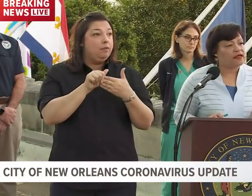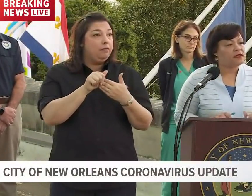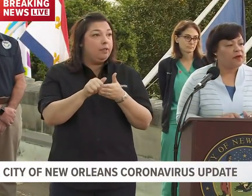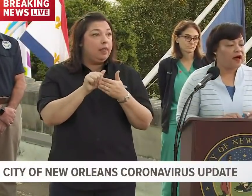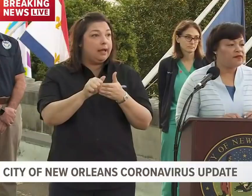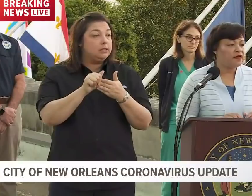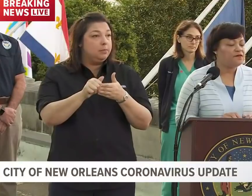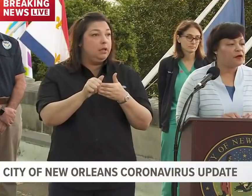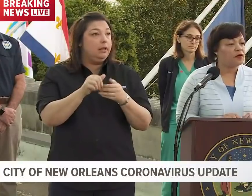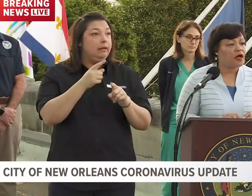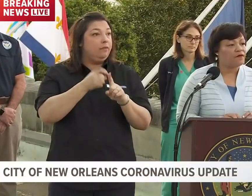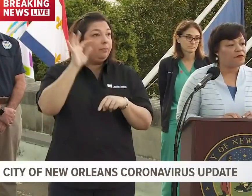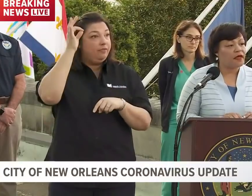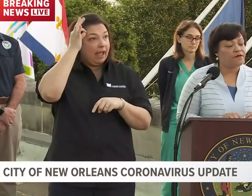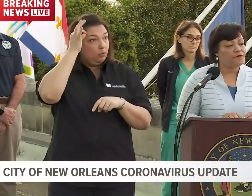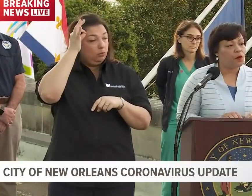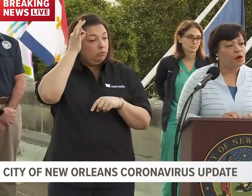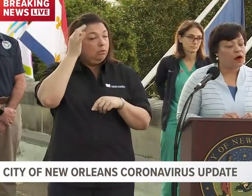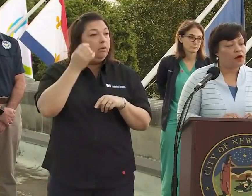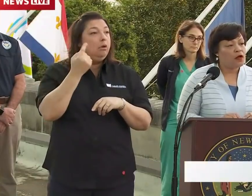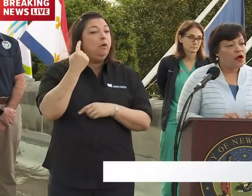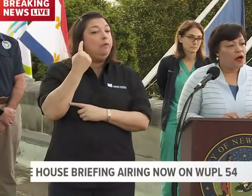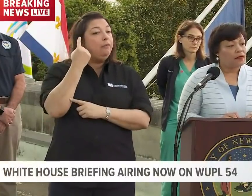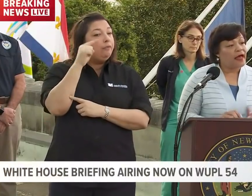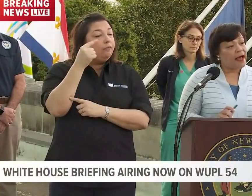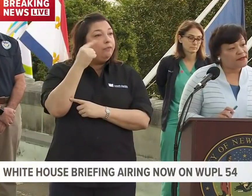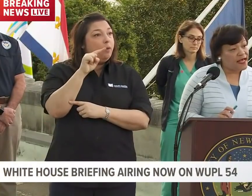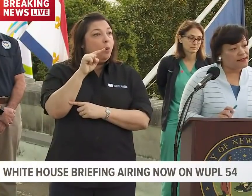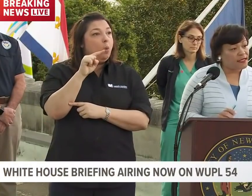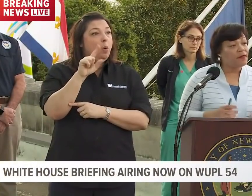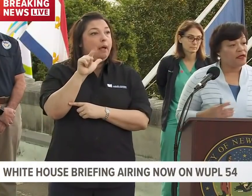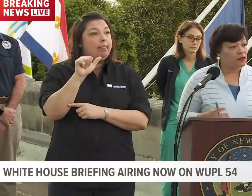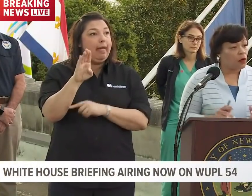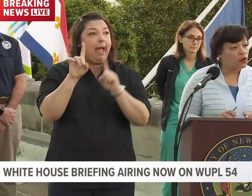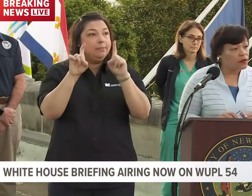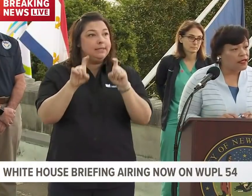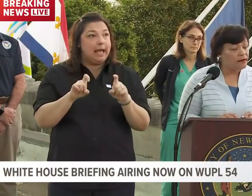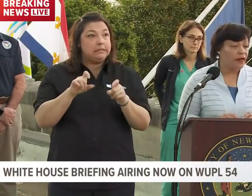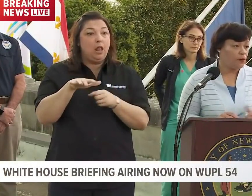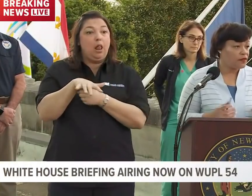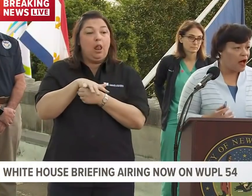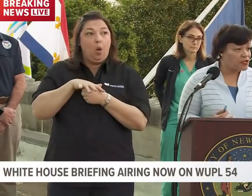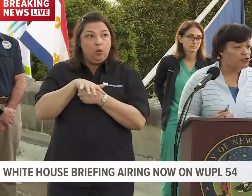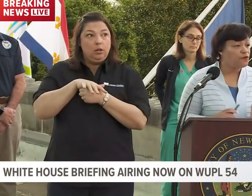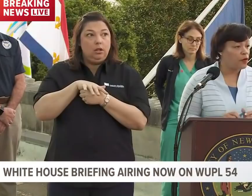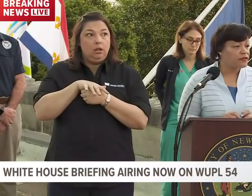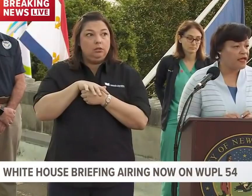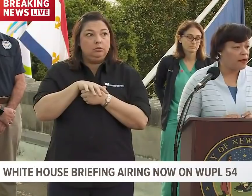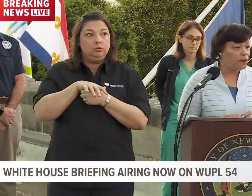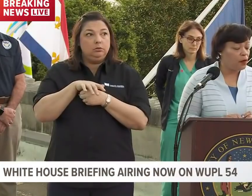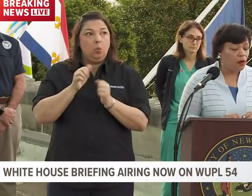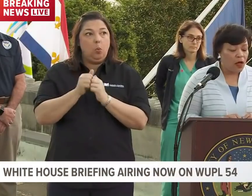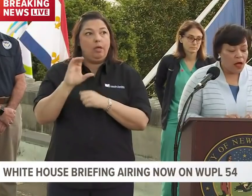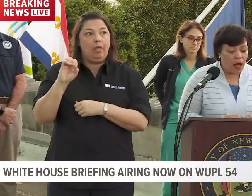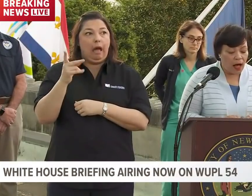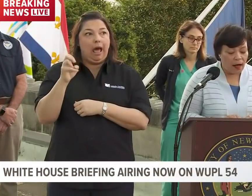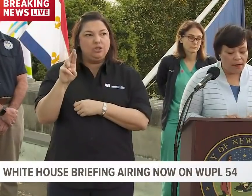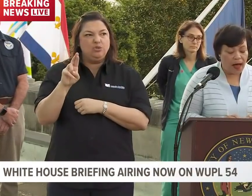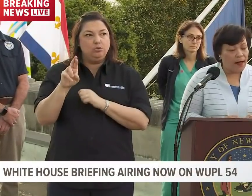granted by the federal government for lab testing, meaning locally, like with Ochsner, for example,